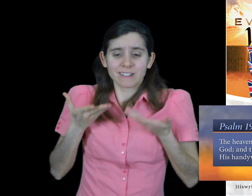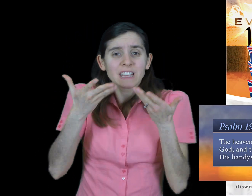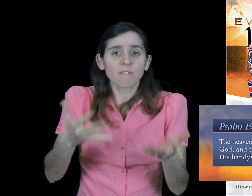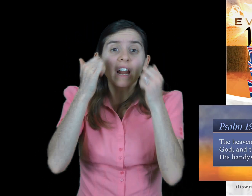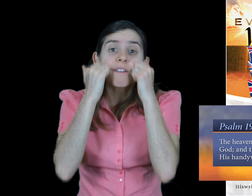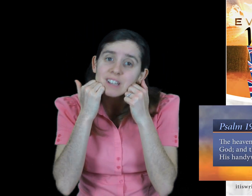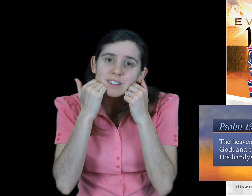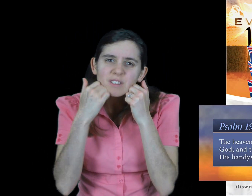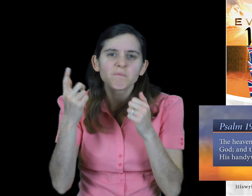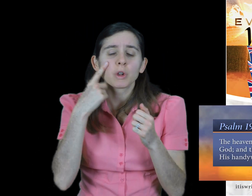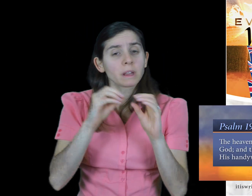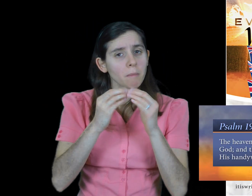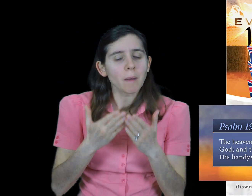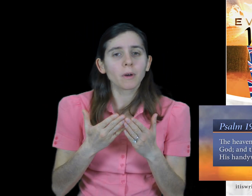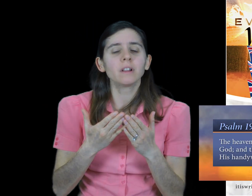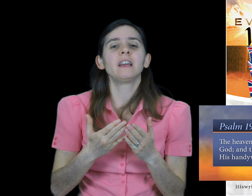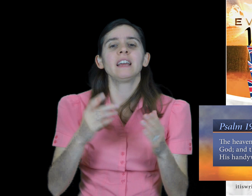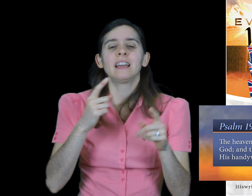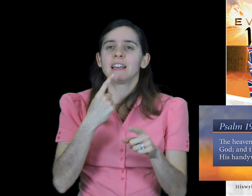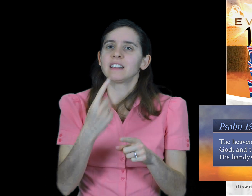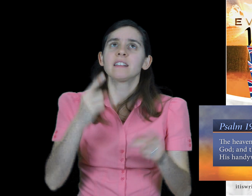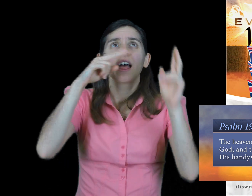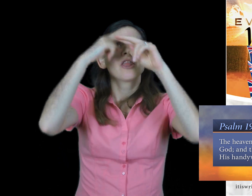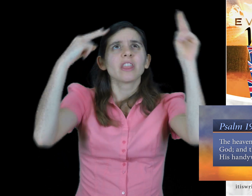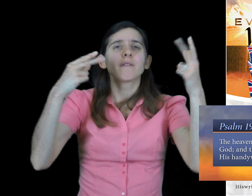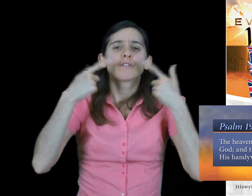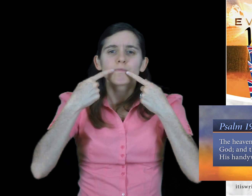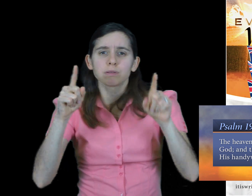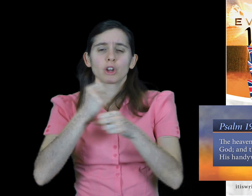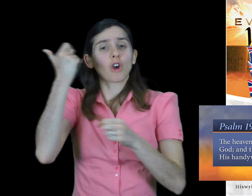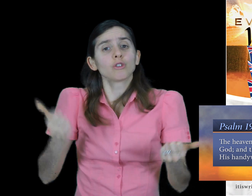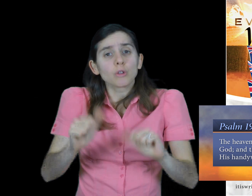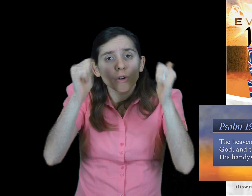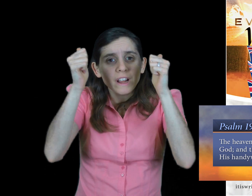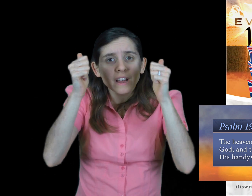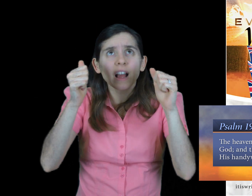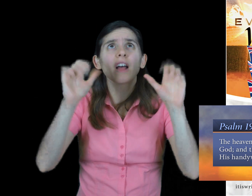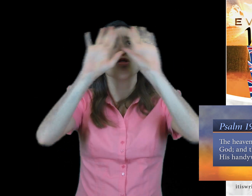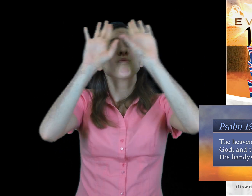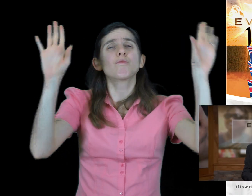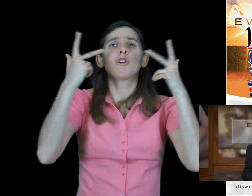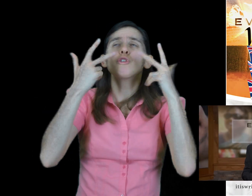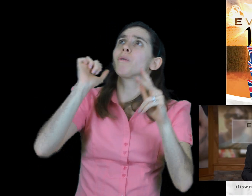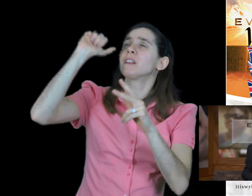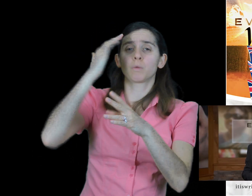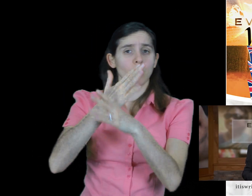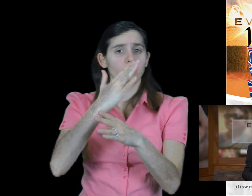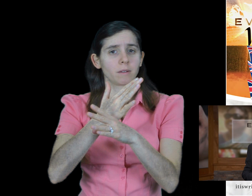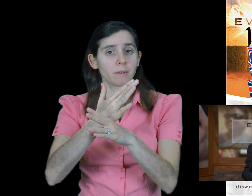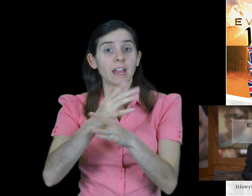19, verse 1. The heavens declare the glory of God, and the firmament showeth His handiwork. If you want to see evidence for God's existence,